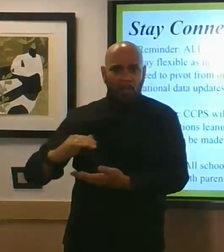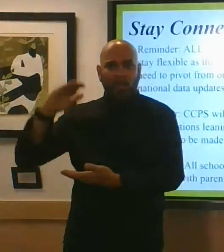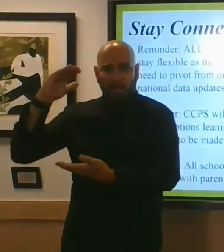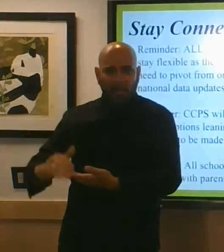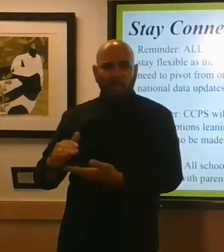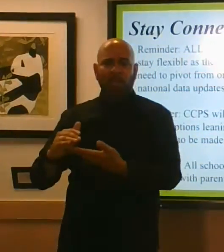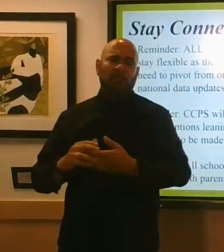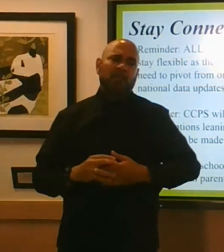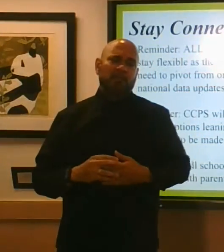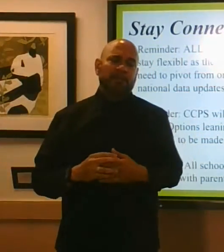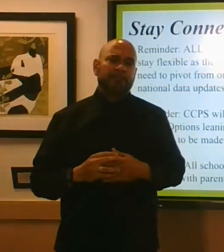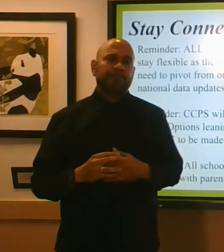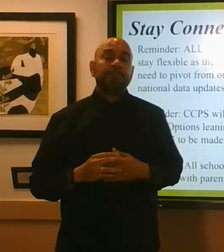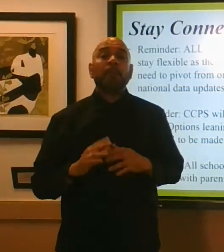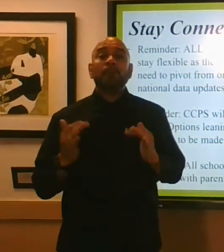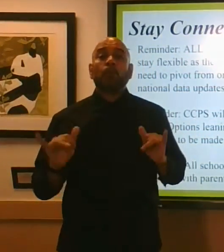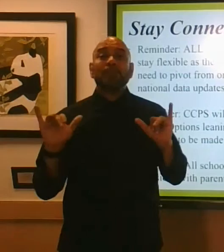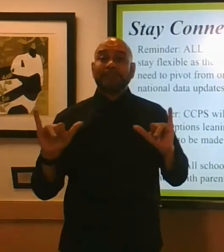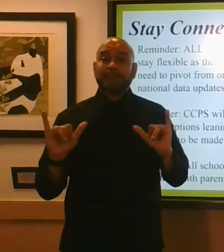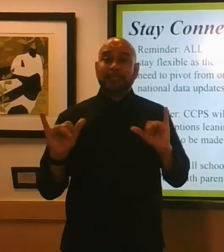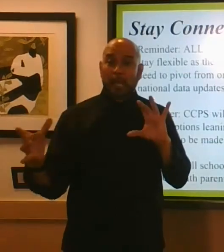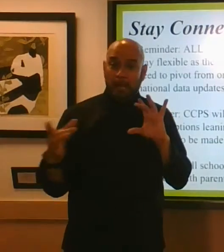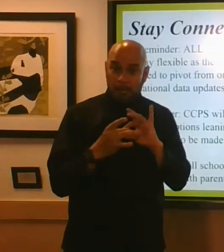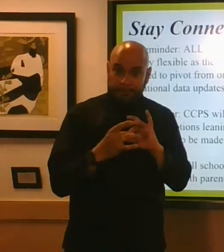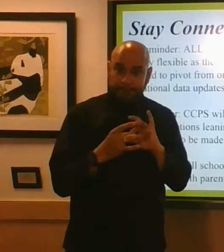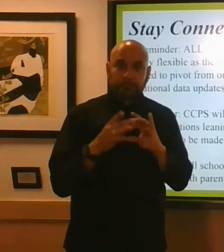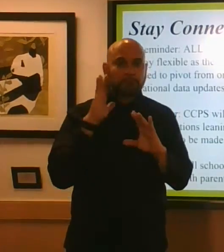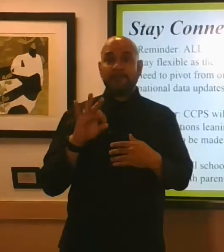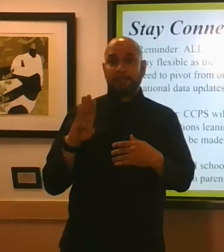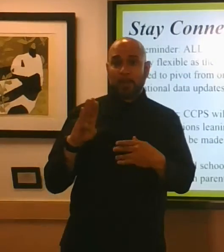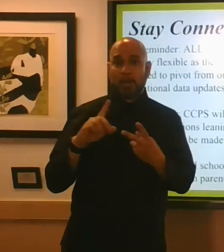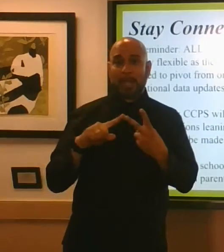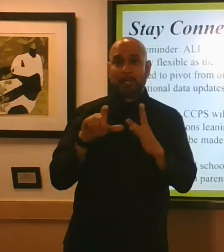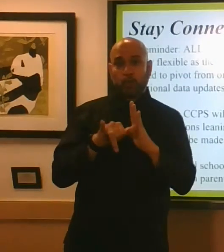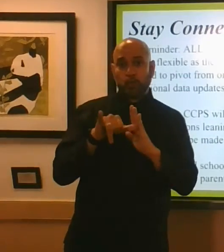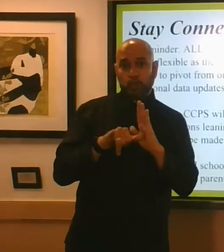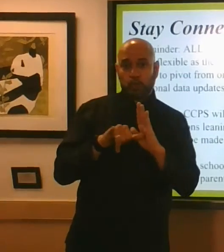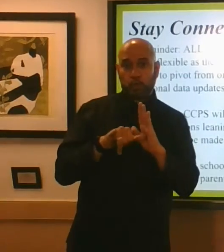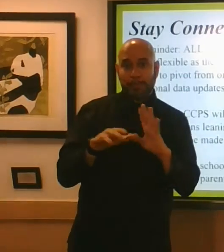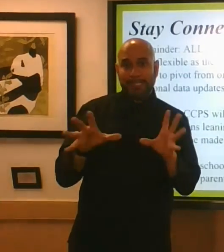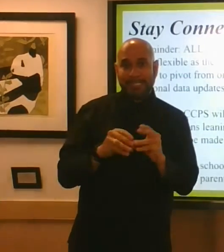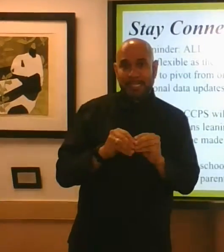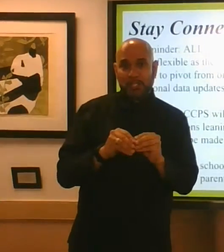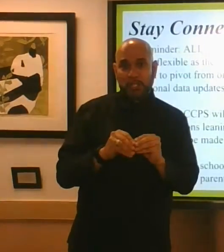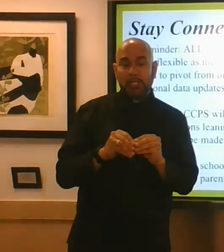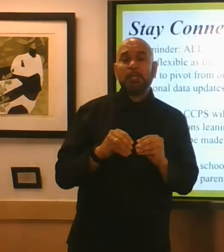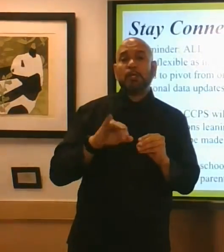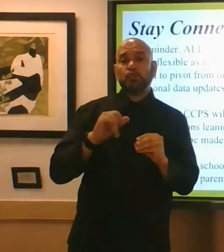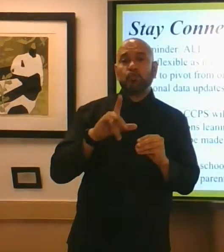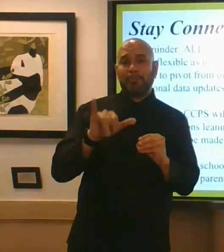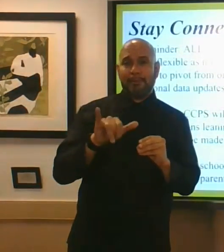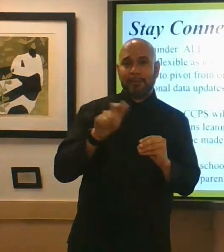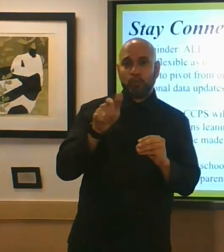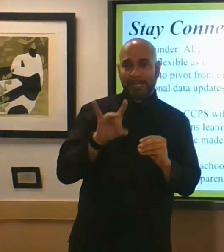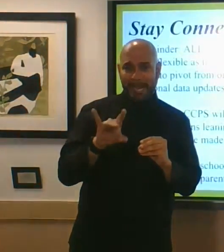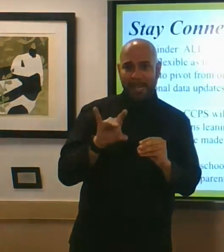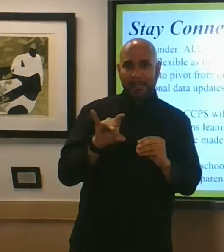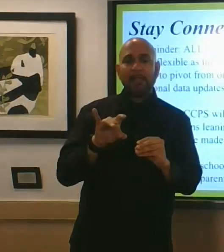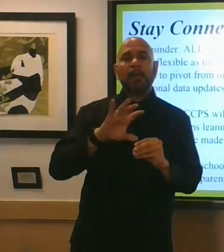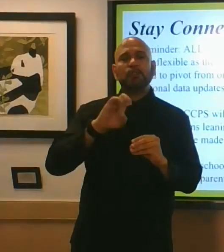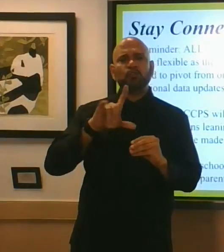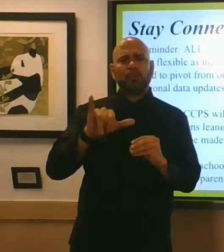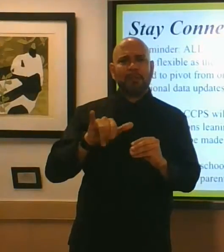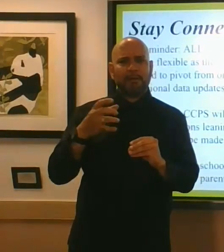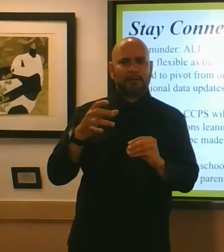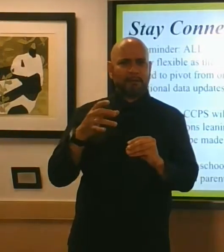stay connected we'll send out weekly updates at 1 p.m and july 28th very important